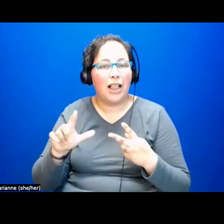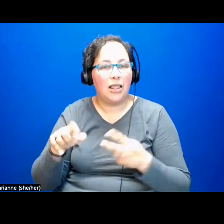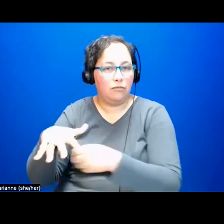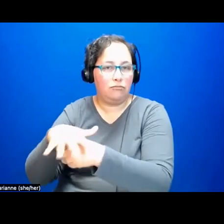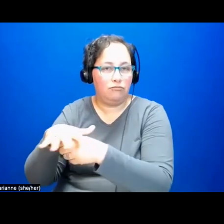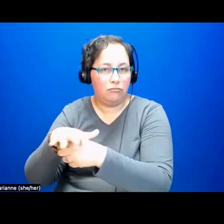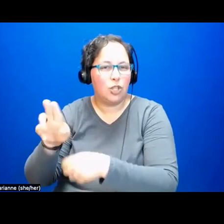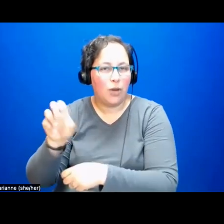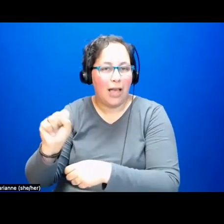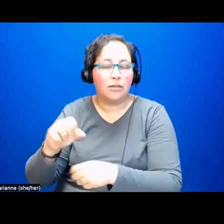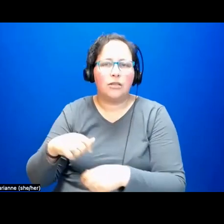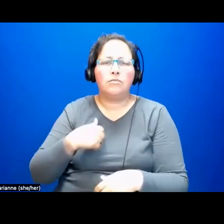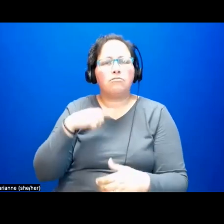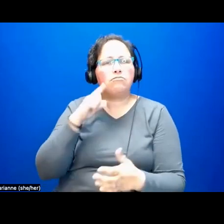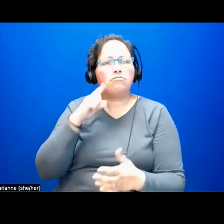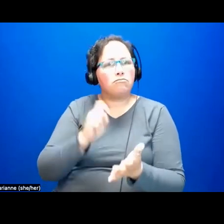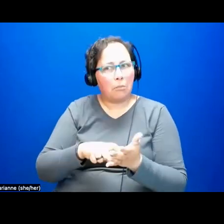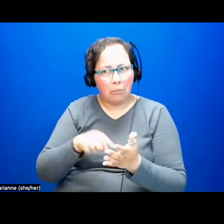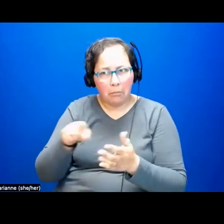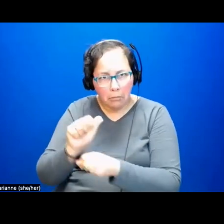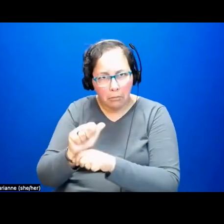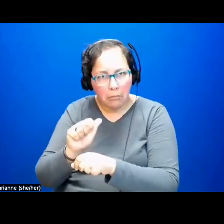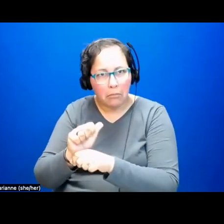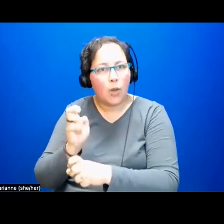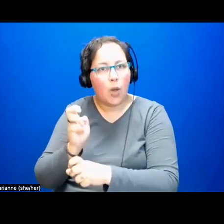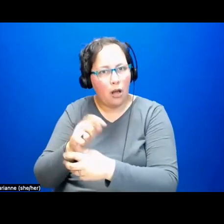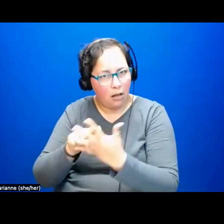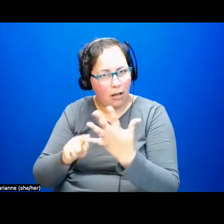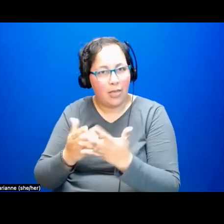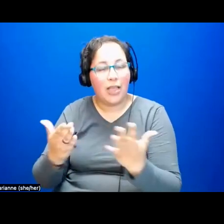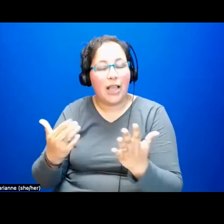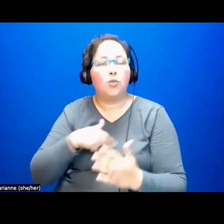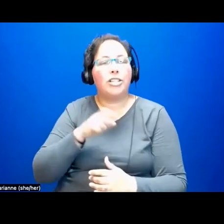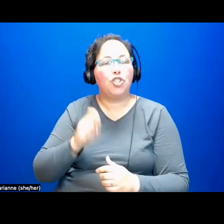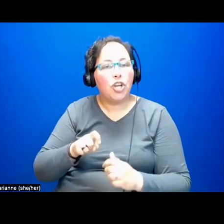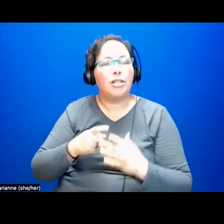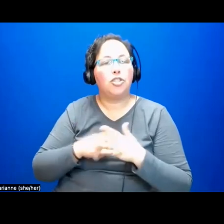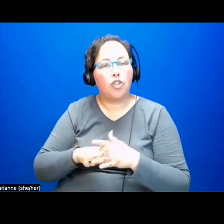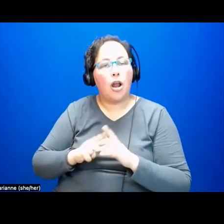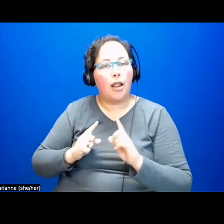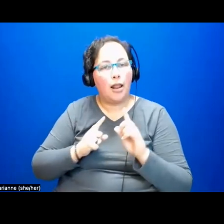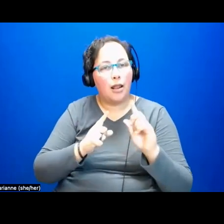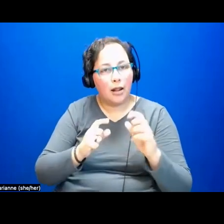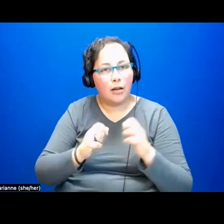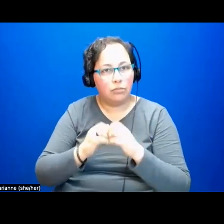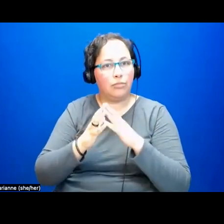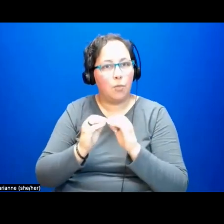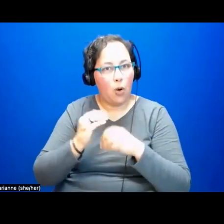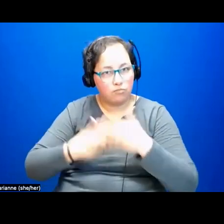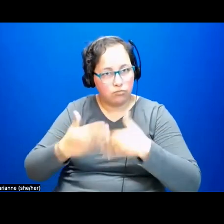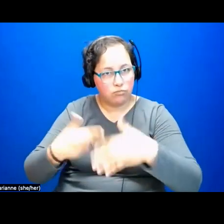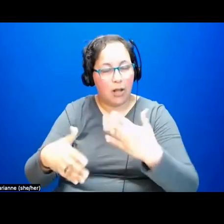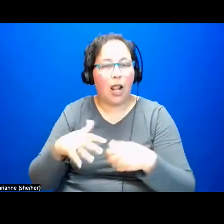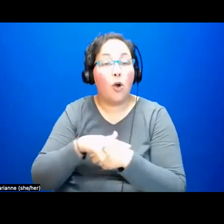there are things that we can and should be doing from the ground up in a kind of local